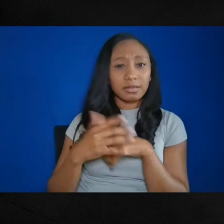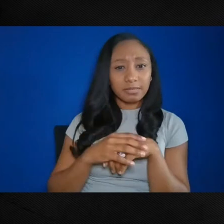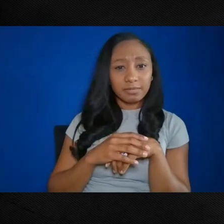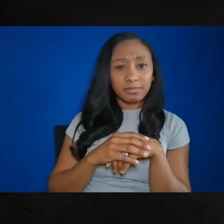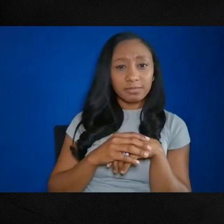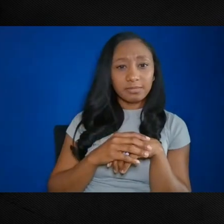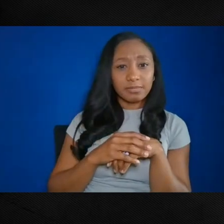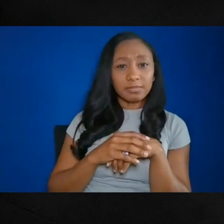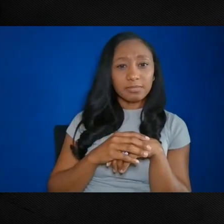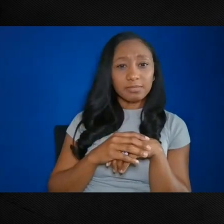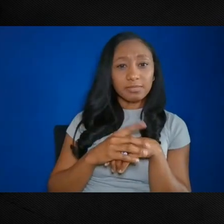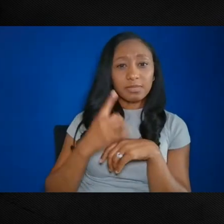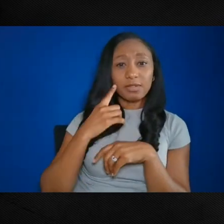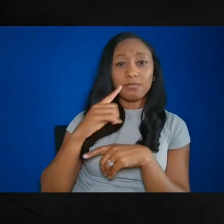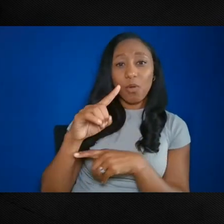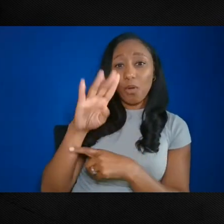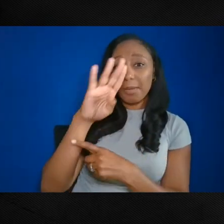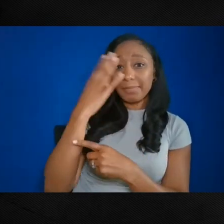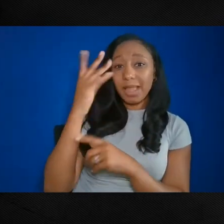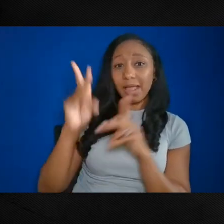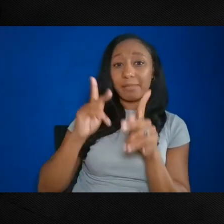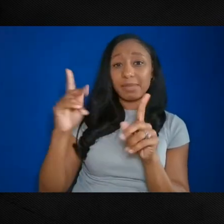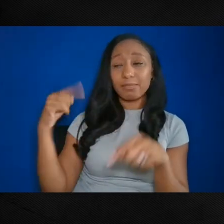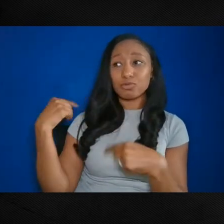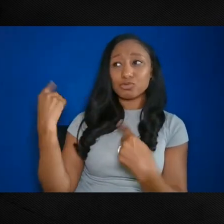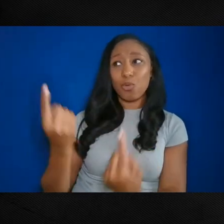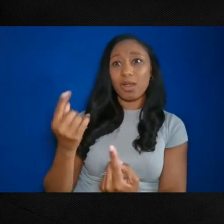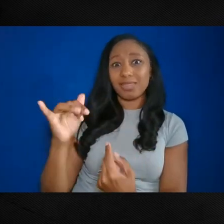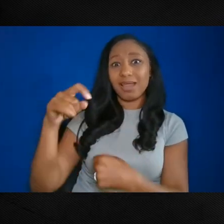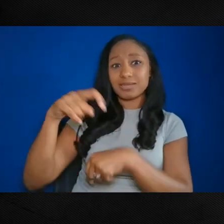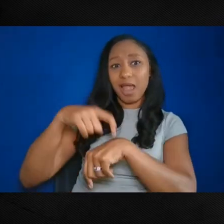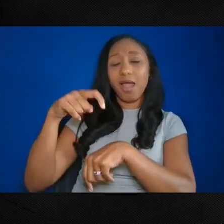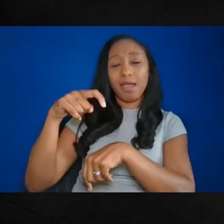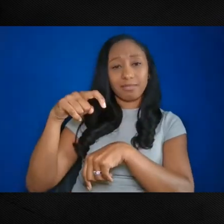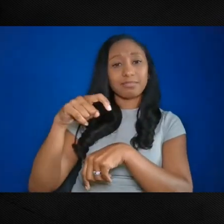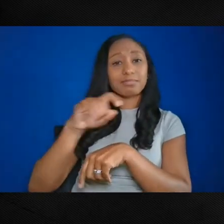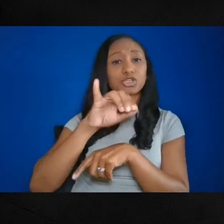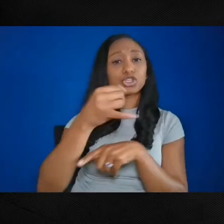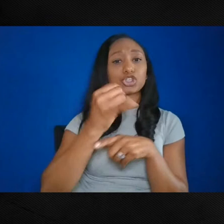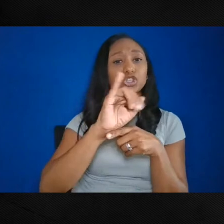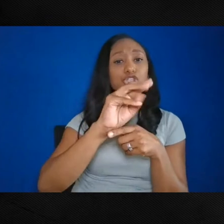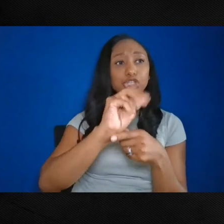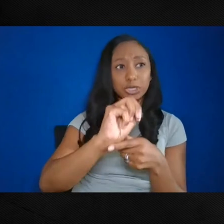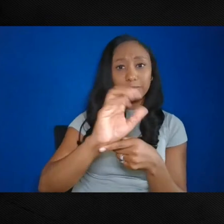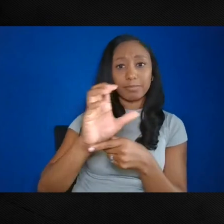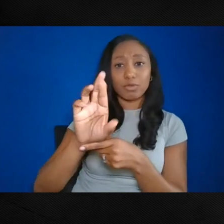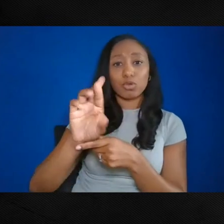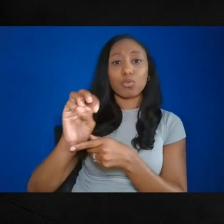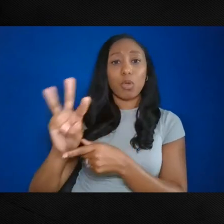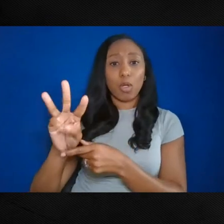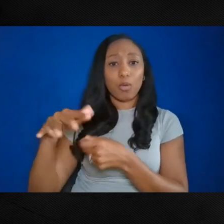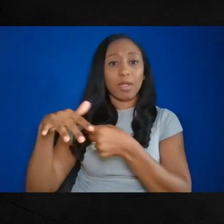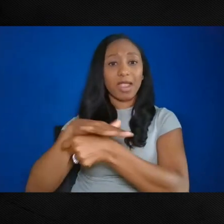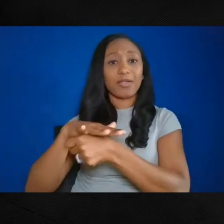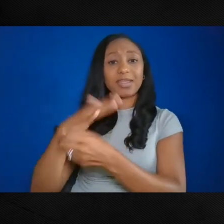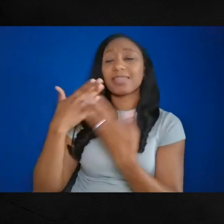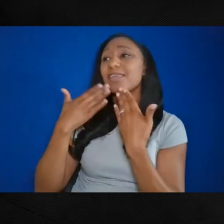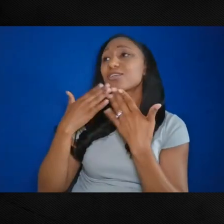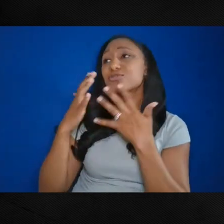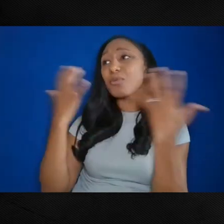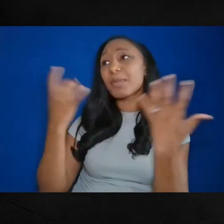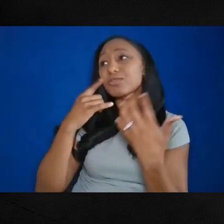for African Americans during the Jim Crow era. Please join me in welcoming Vince Leggett. Vince Leggett,